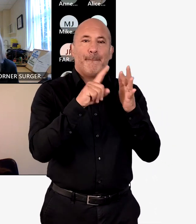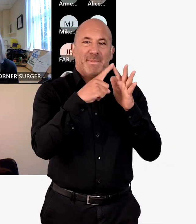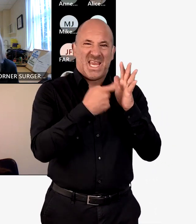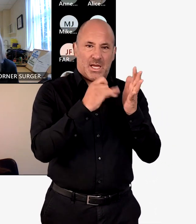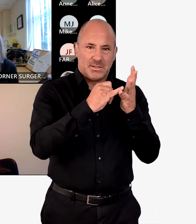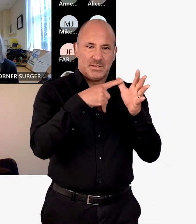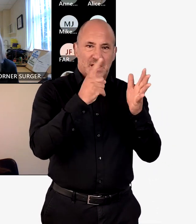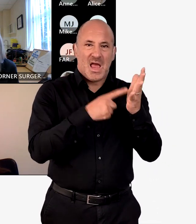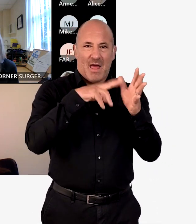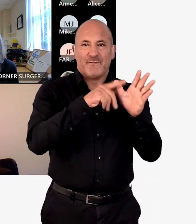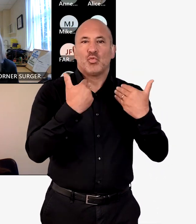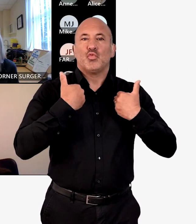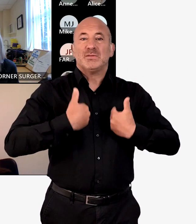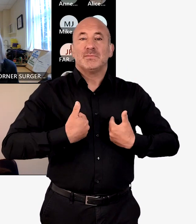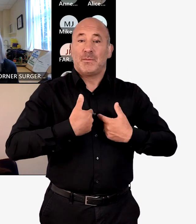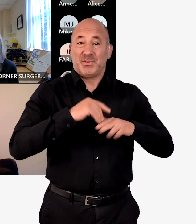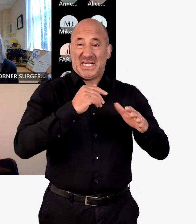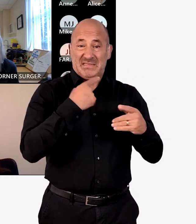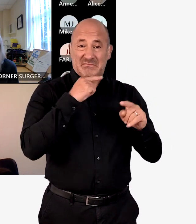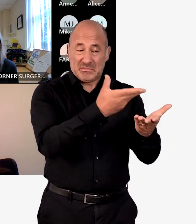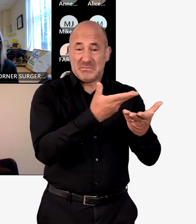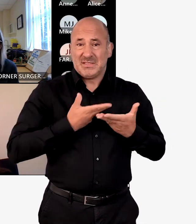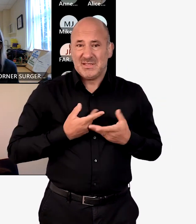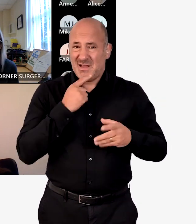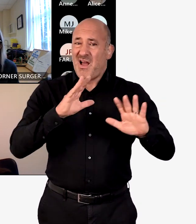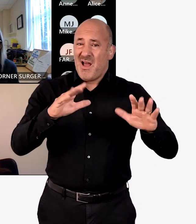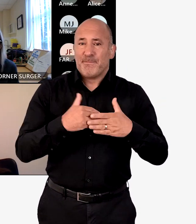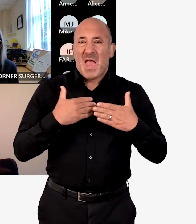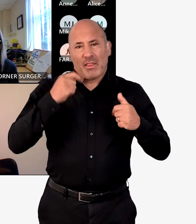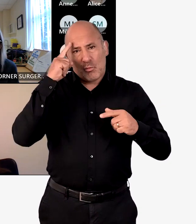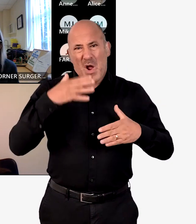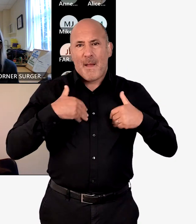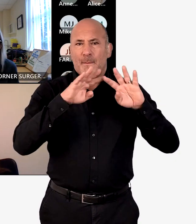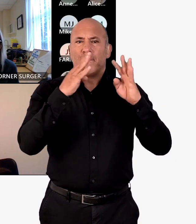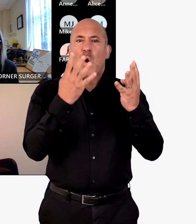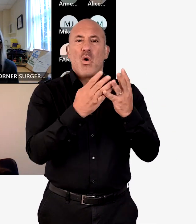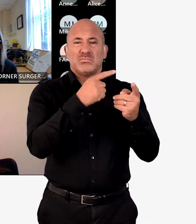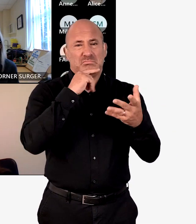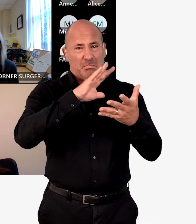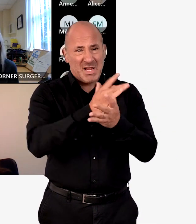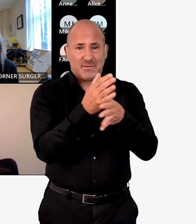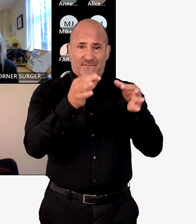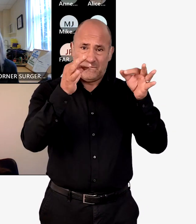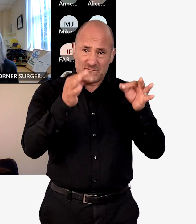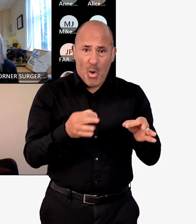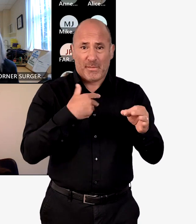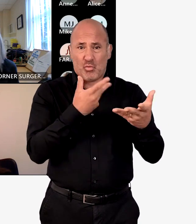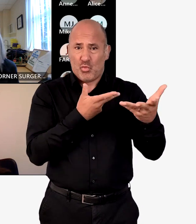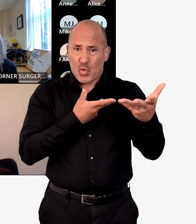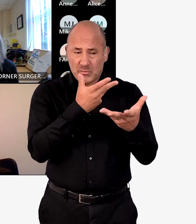Piers Allen from Richmond has also provided a statement and he says that the Health and Well-Being Board were pleased